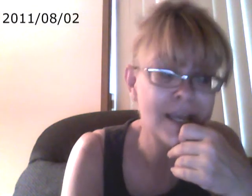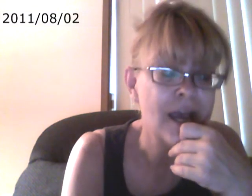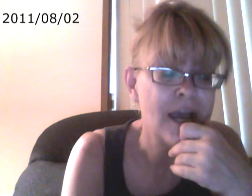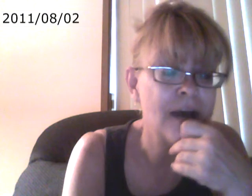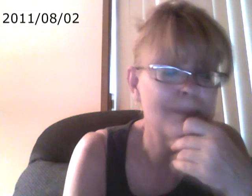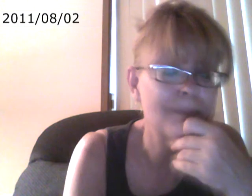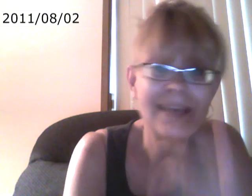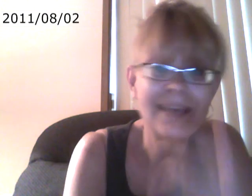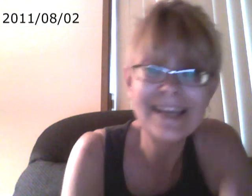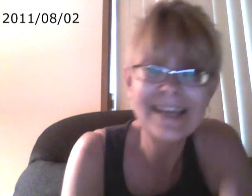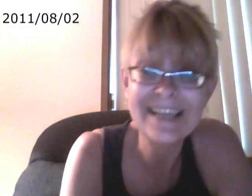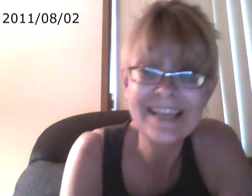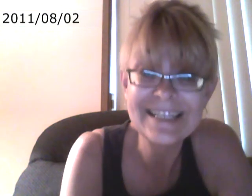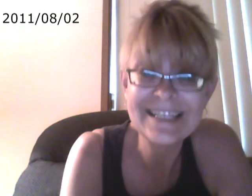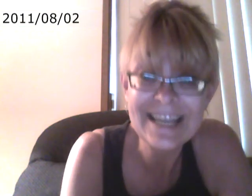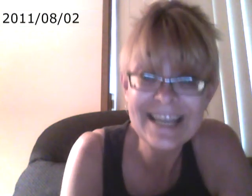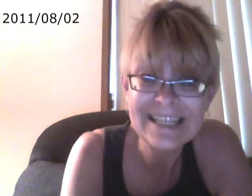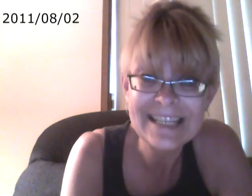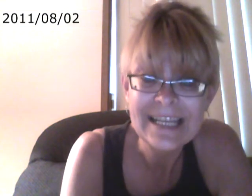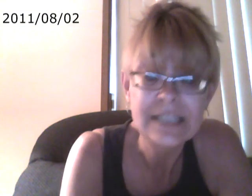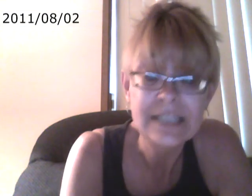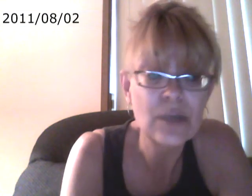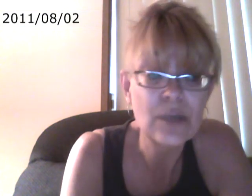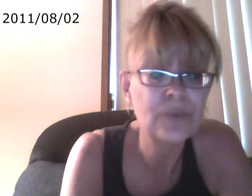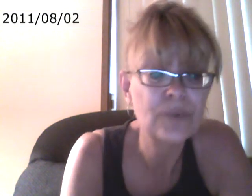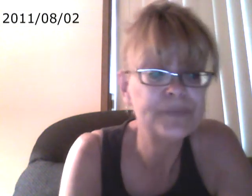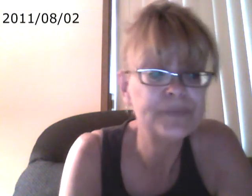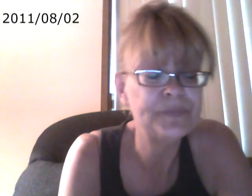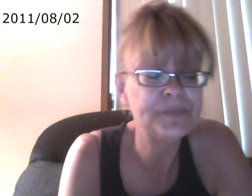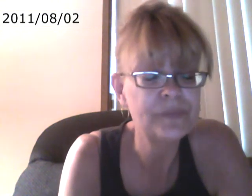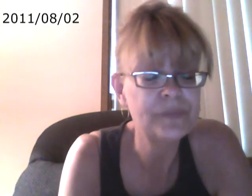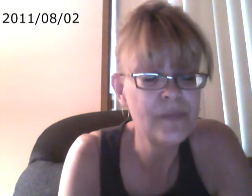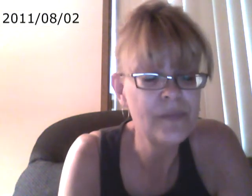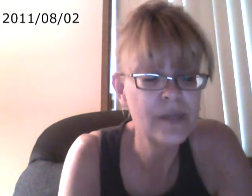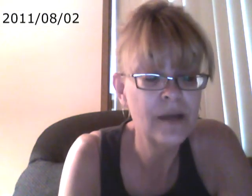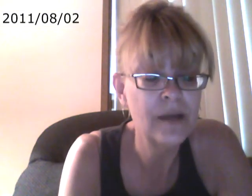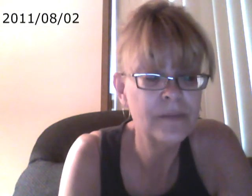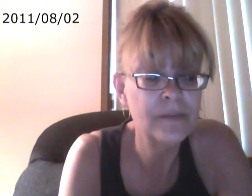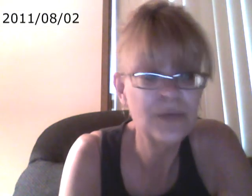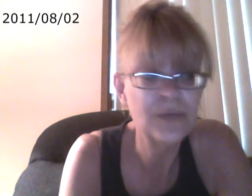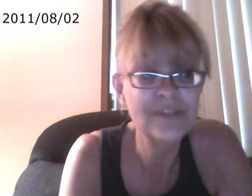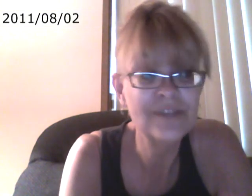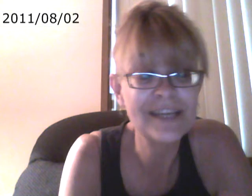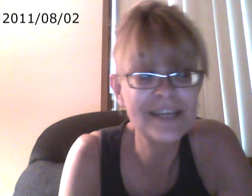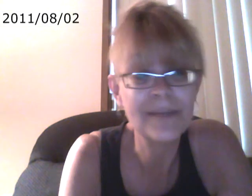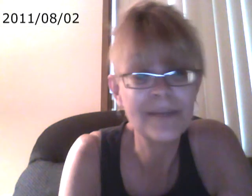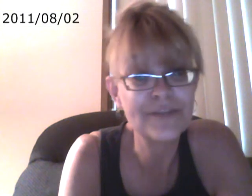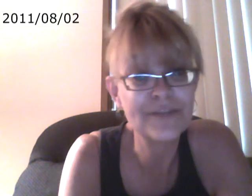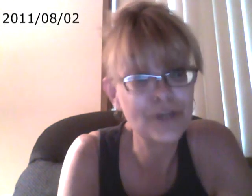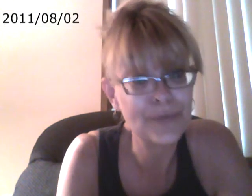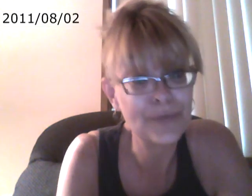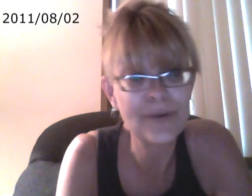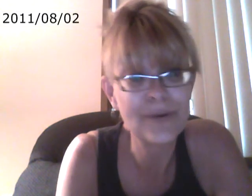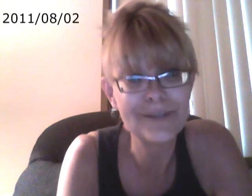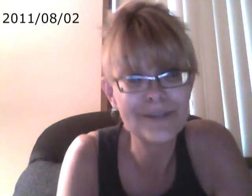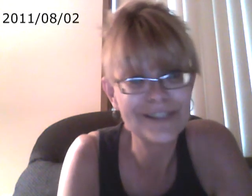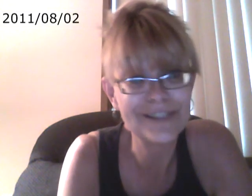Um, but yet I can get it done. So, um, it wouldn't have taken much for a good programmer just to